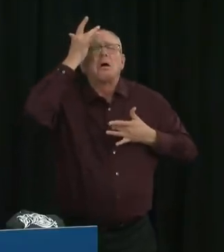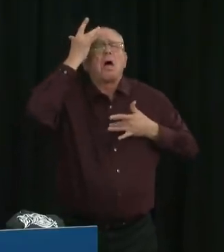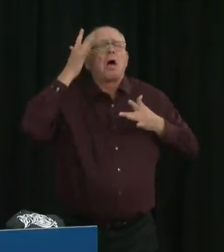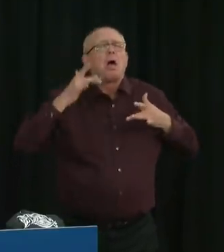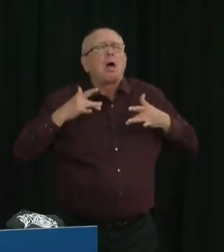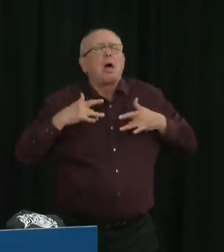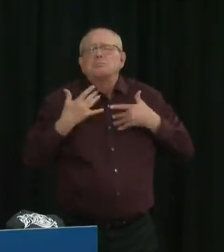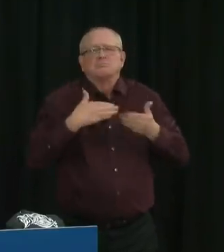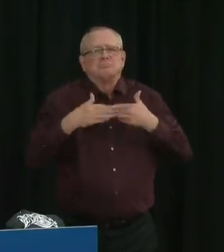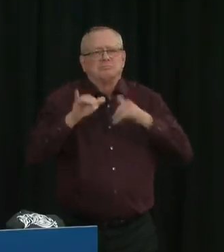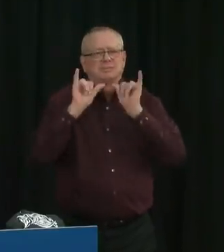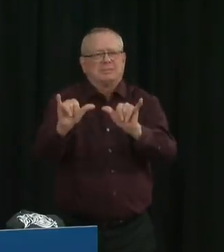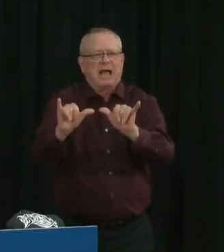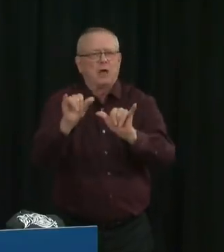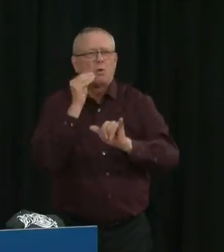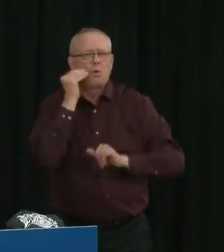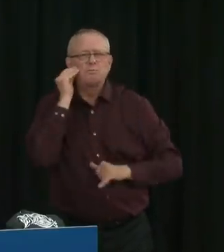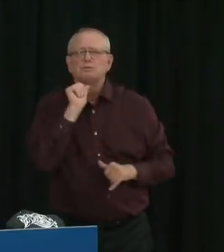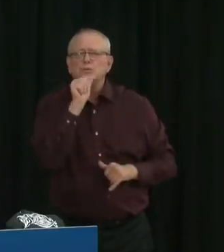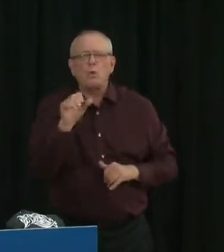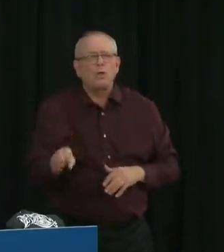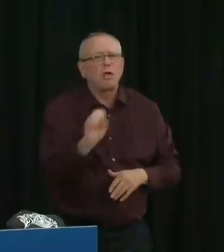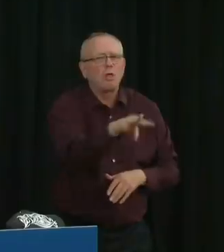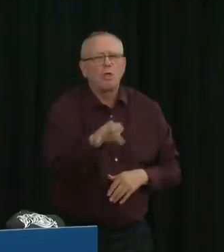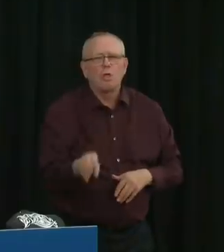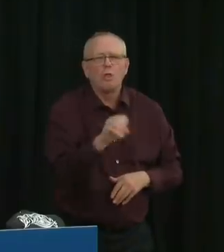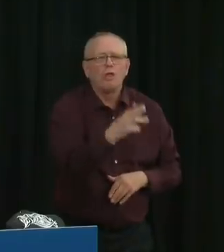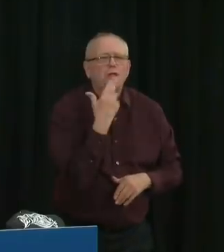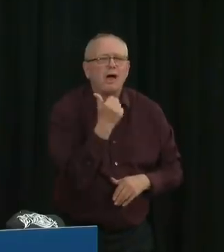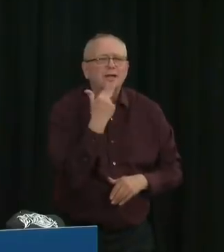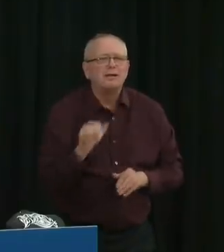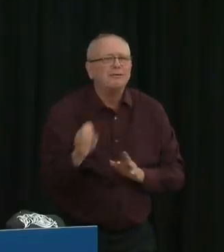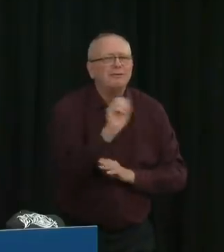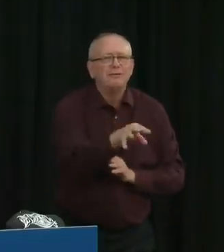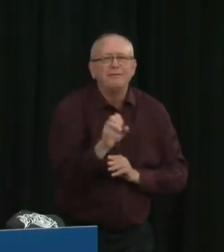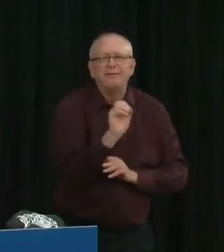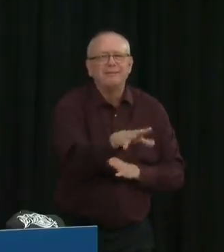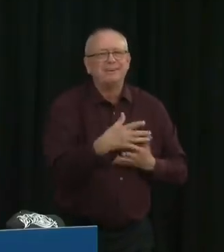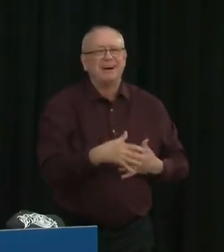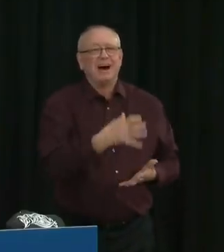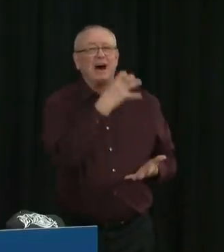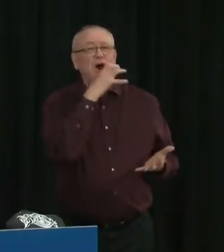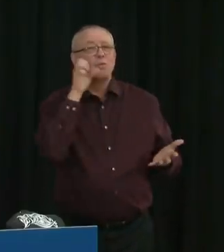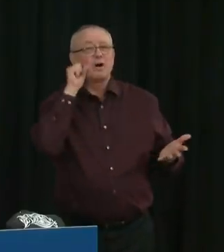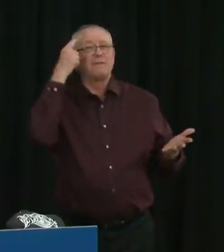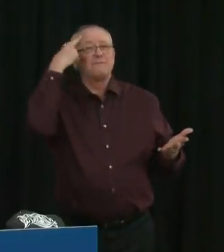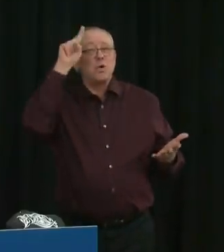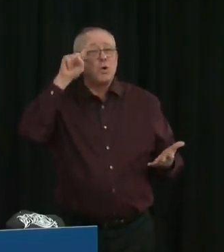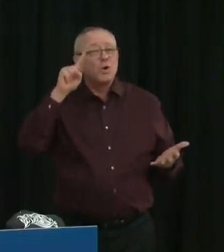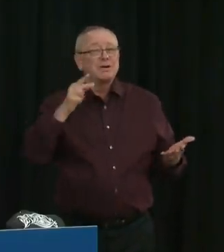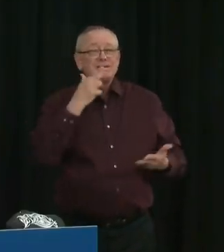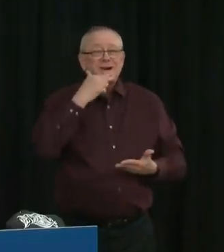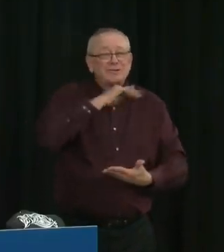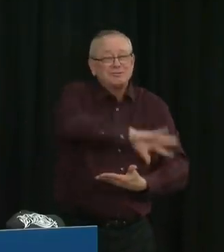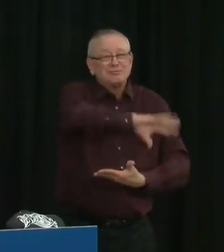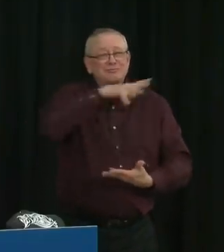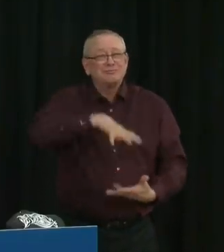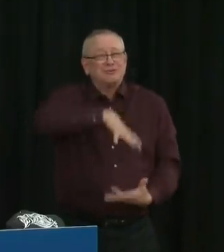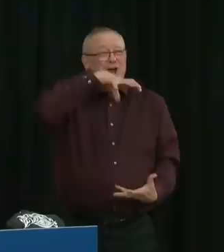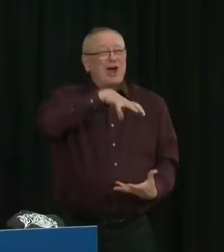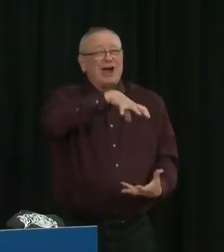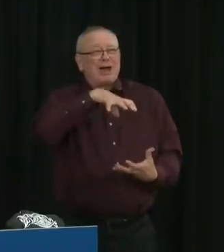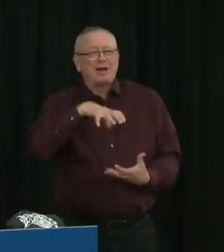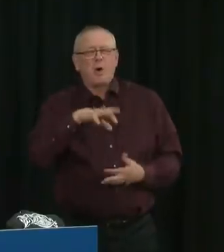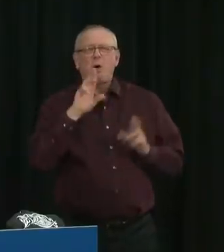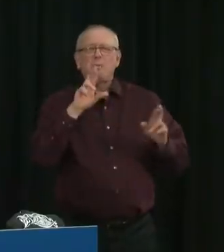hand out candy. Halloween is for bringing home treats, not viruses. With respect to the question